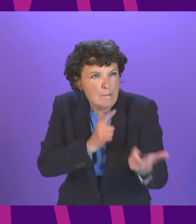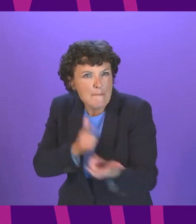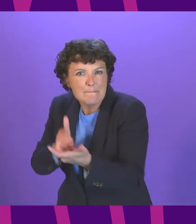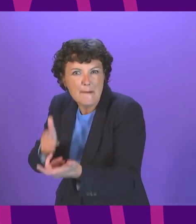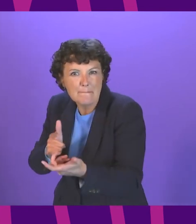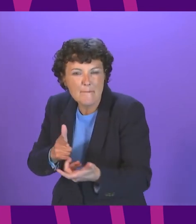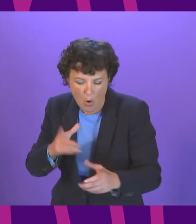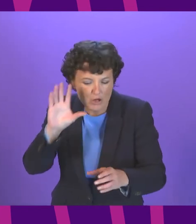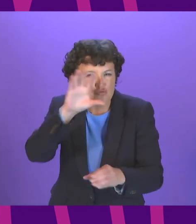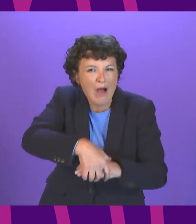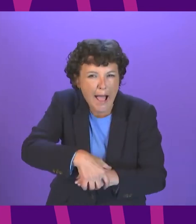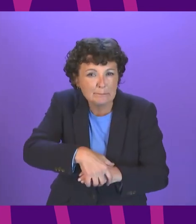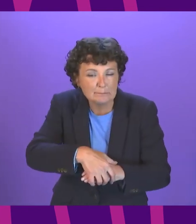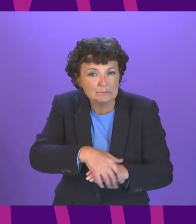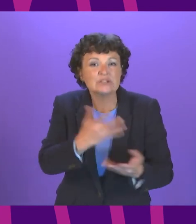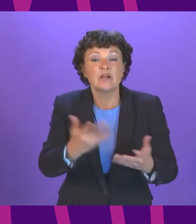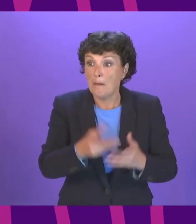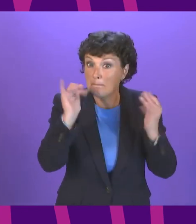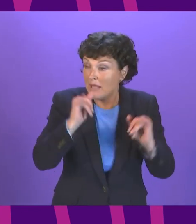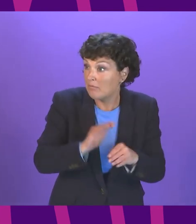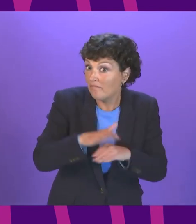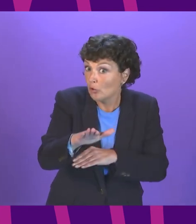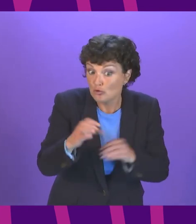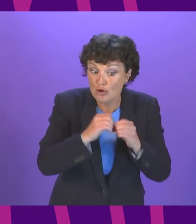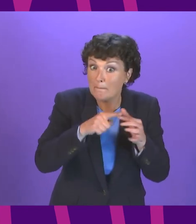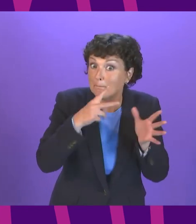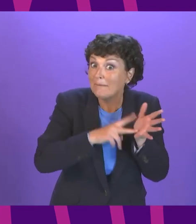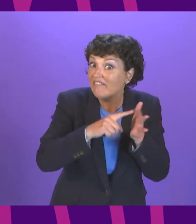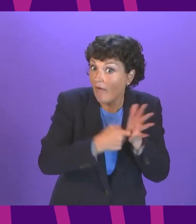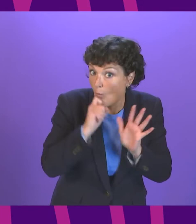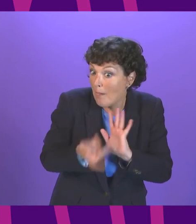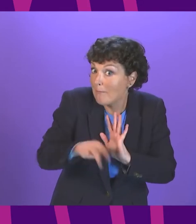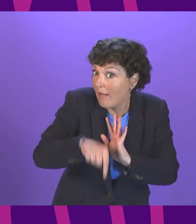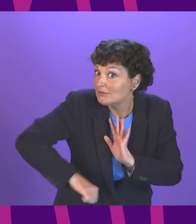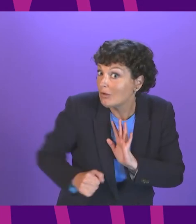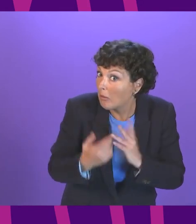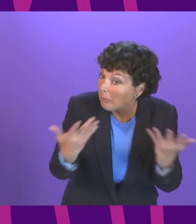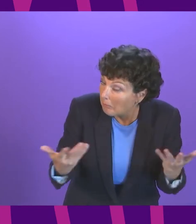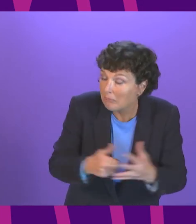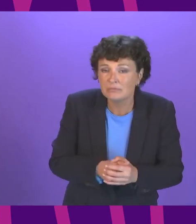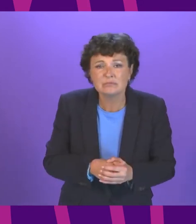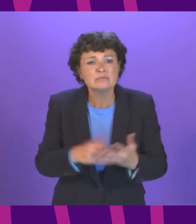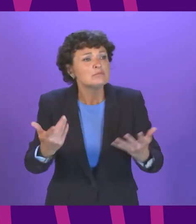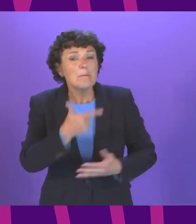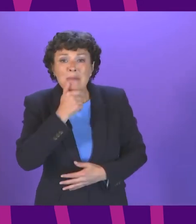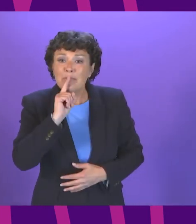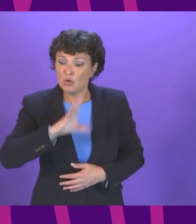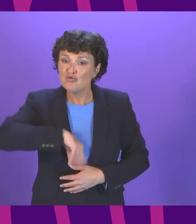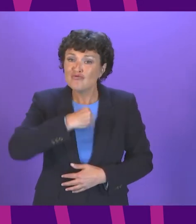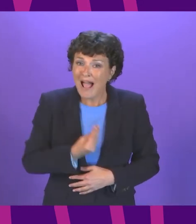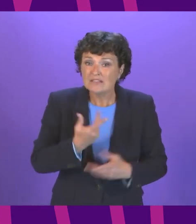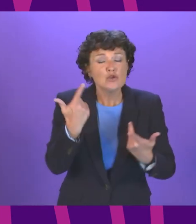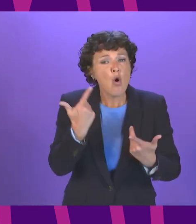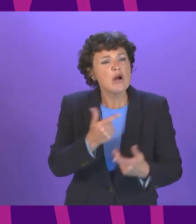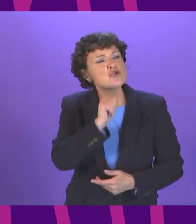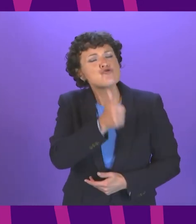rights of the most vulnerable groups no one should be made destitute because of their immigration status trans and non-binary people deserve as